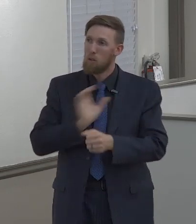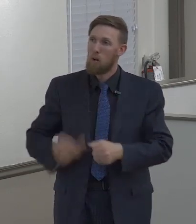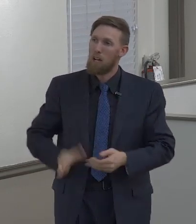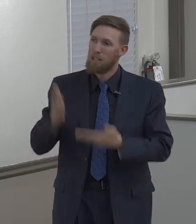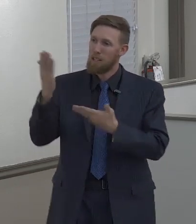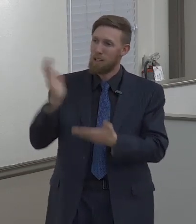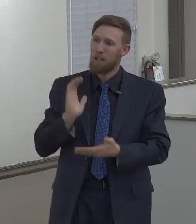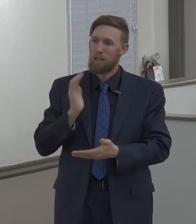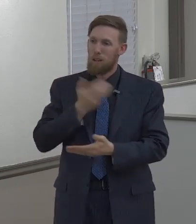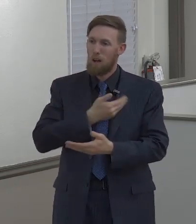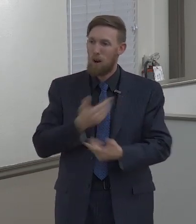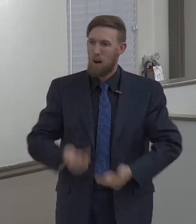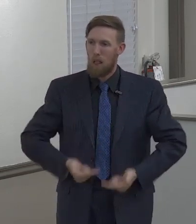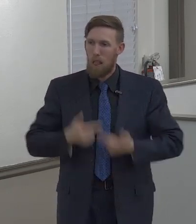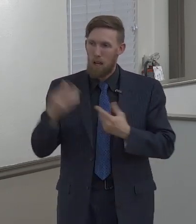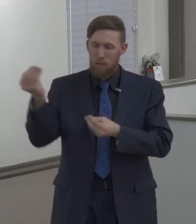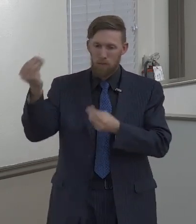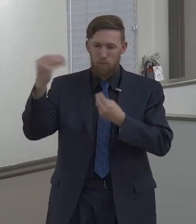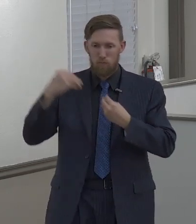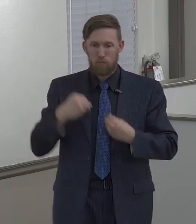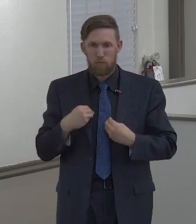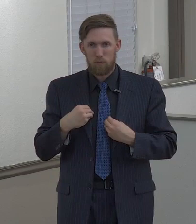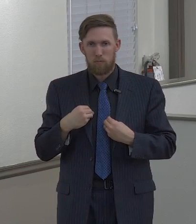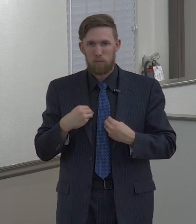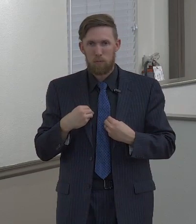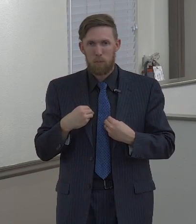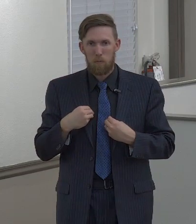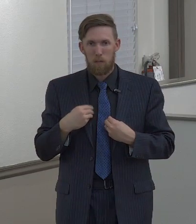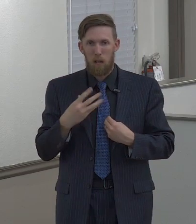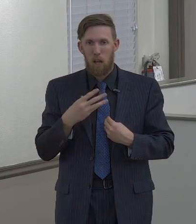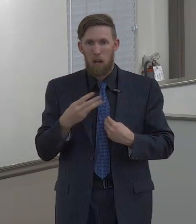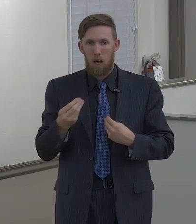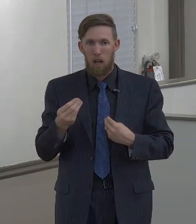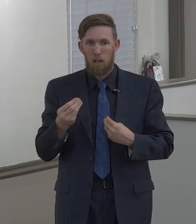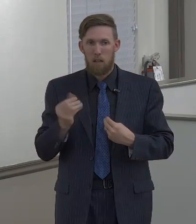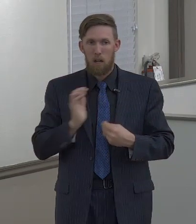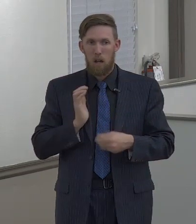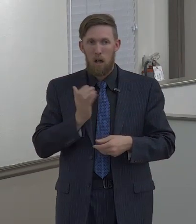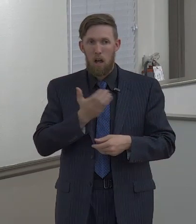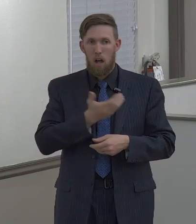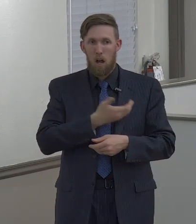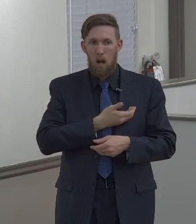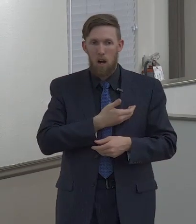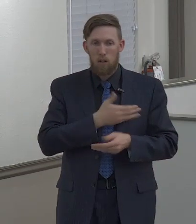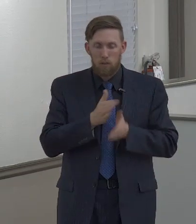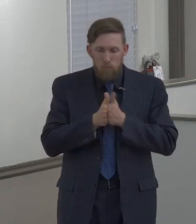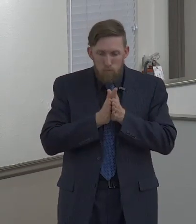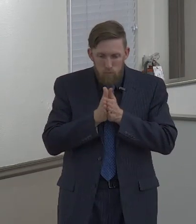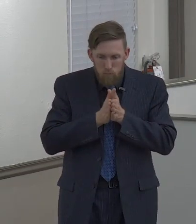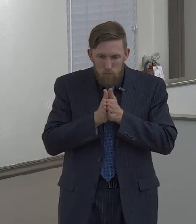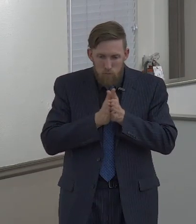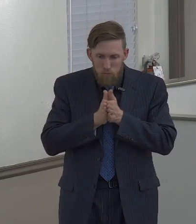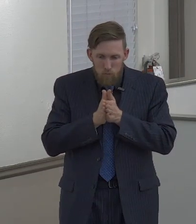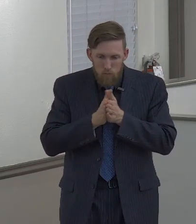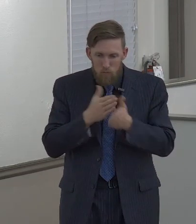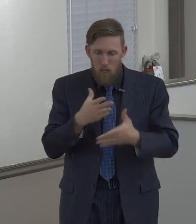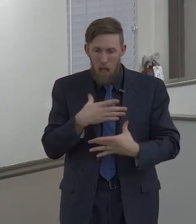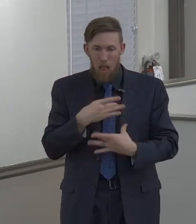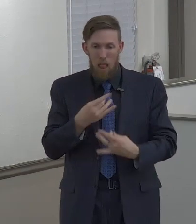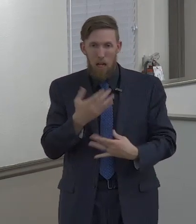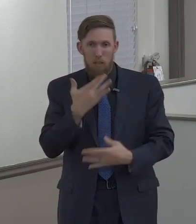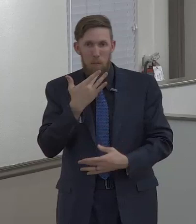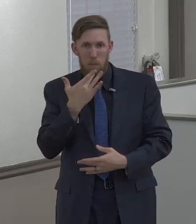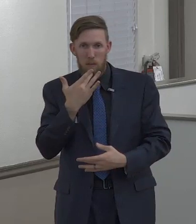says that He is our life. And in that same context, it's telling us what? To set our affection